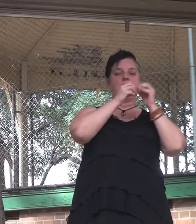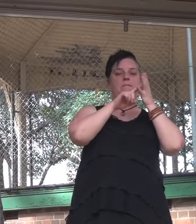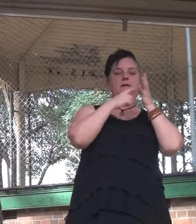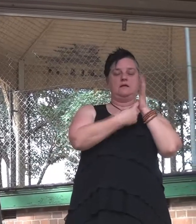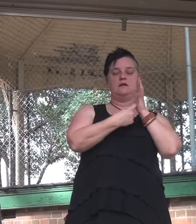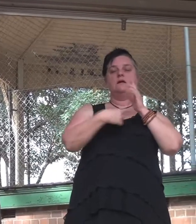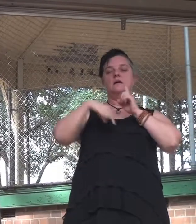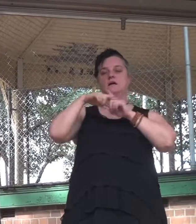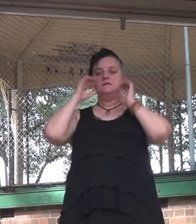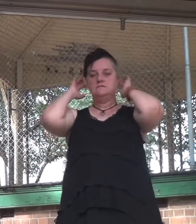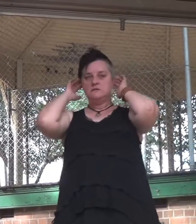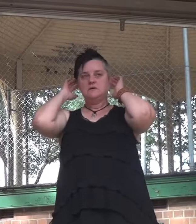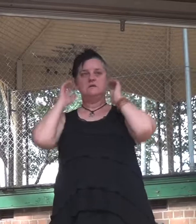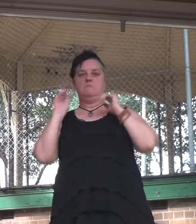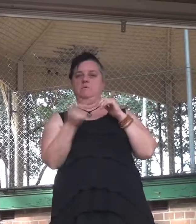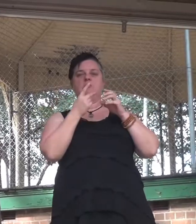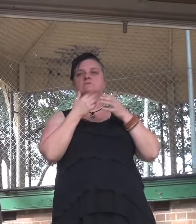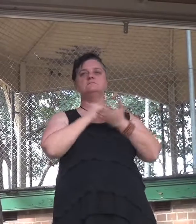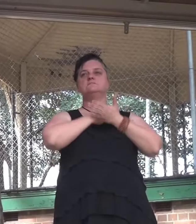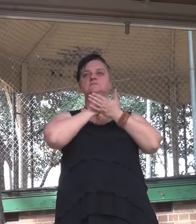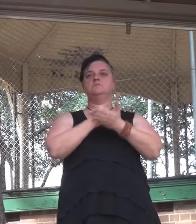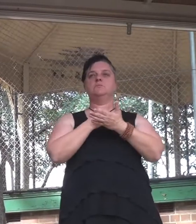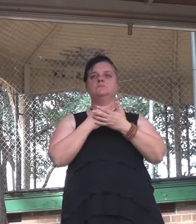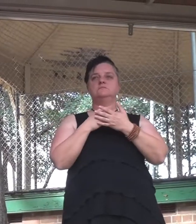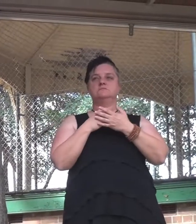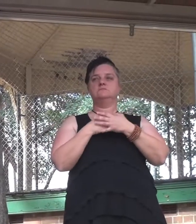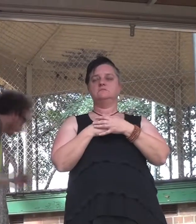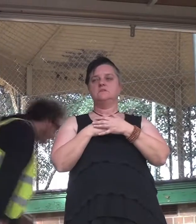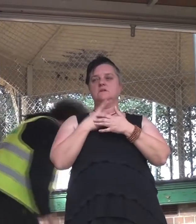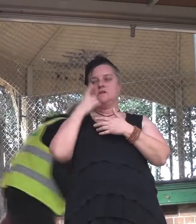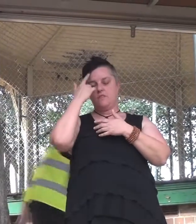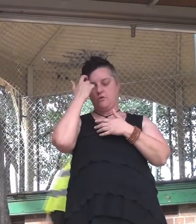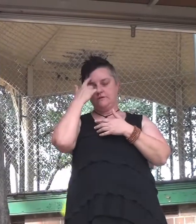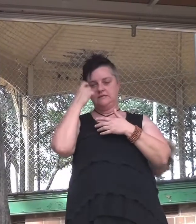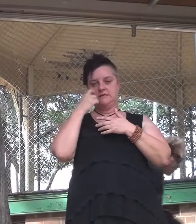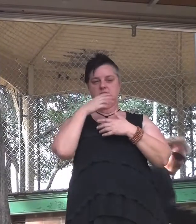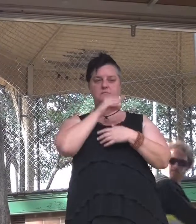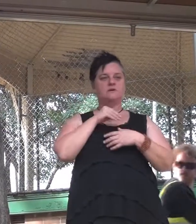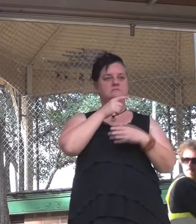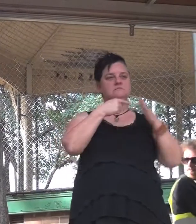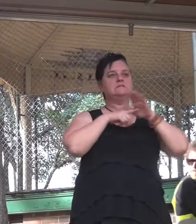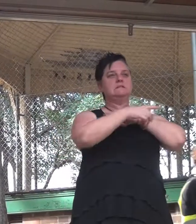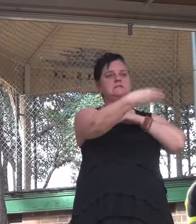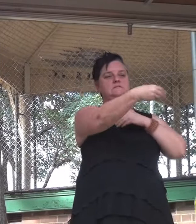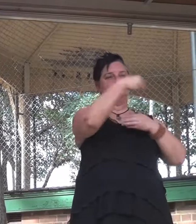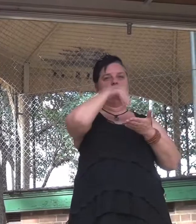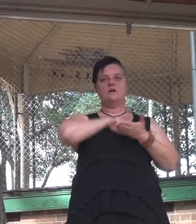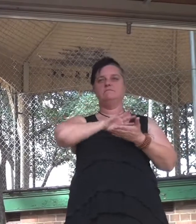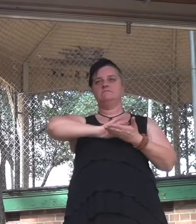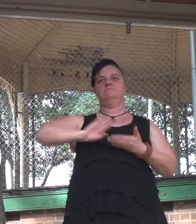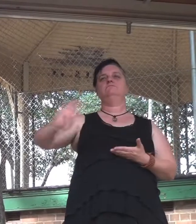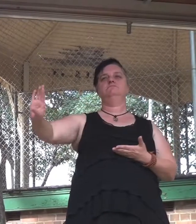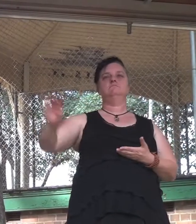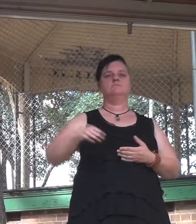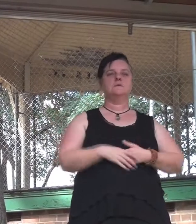that's going to change requires action. Some of will be aware that this year the Biennale, the wonderful arts event that occurs, there was a